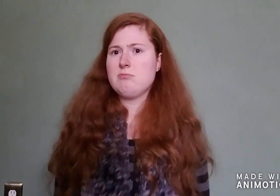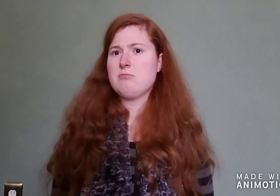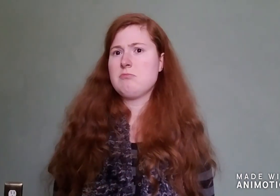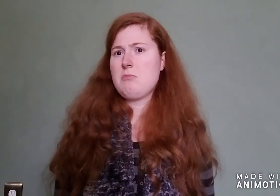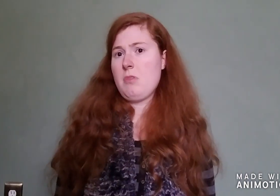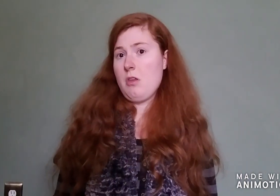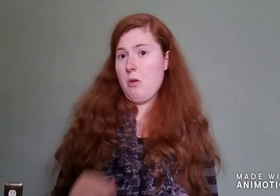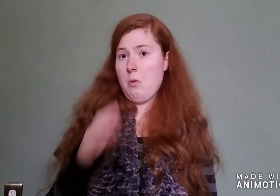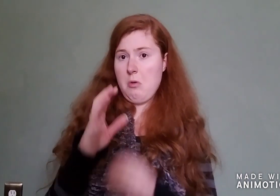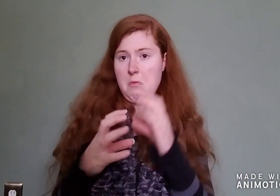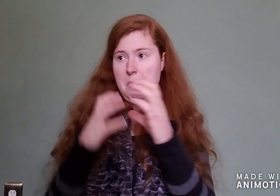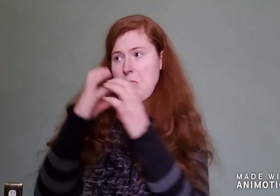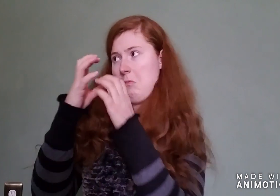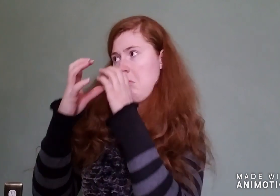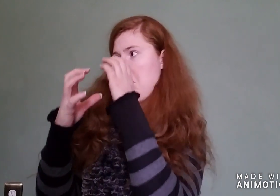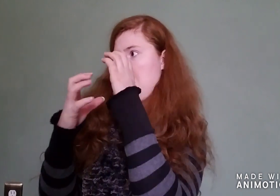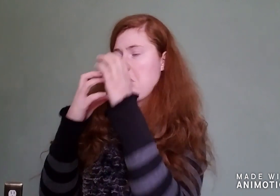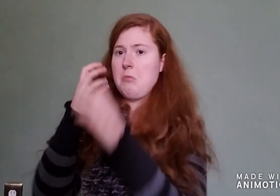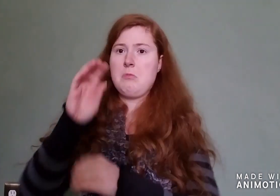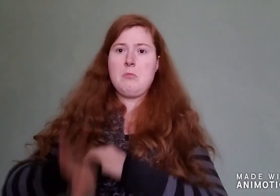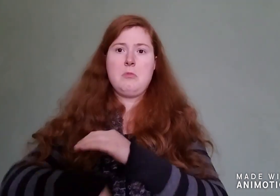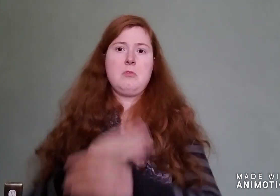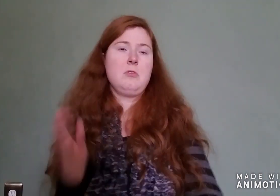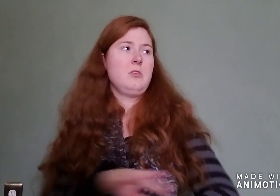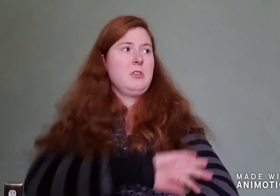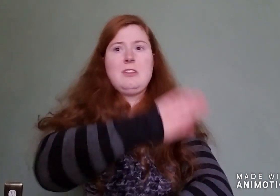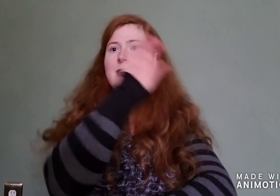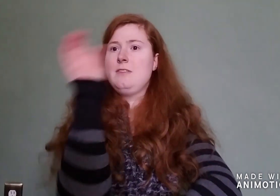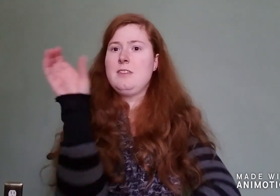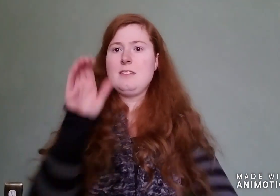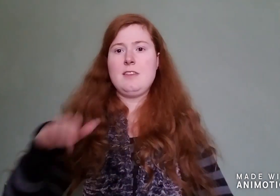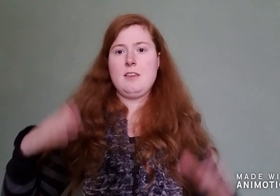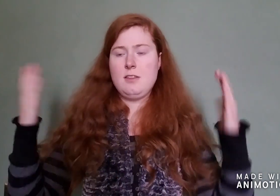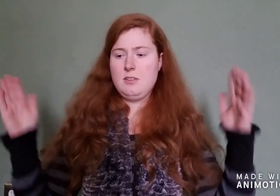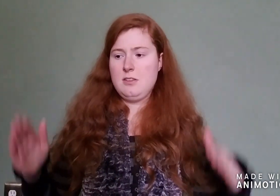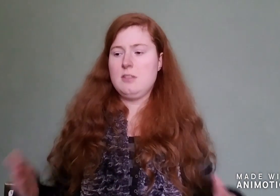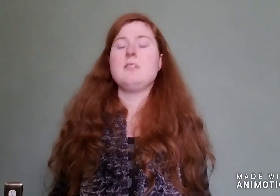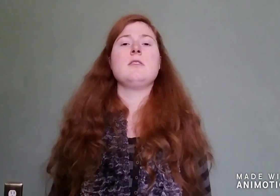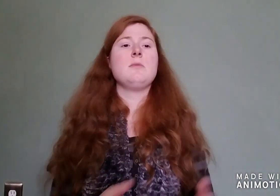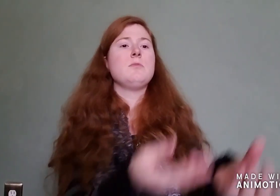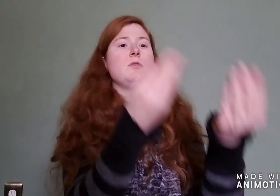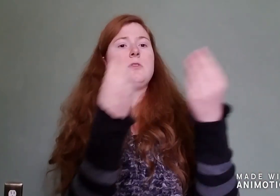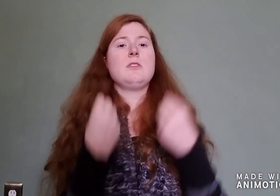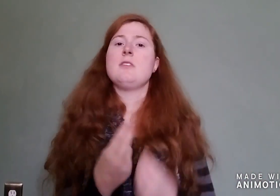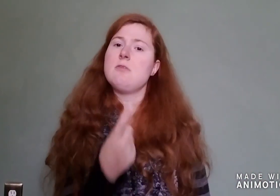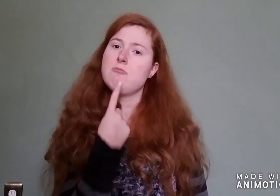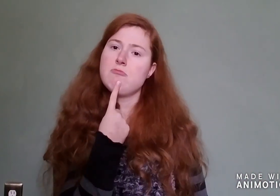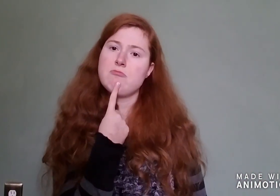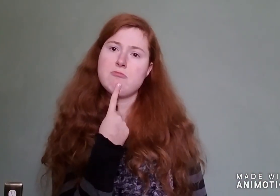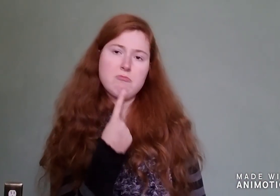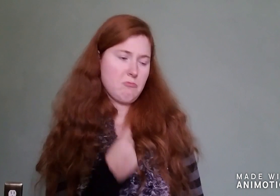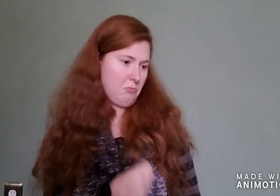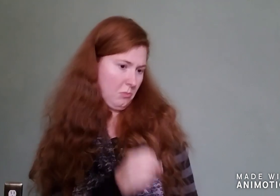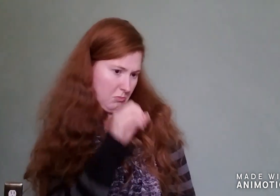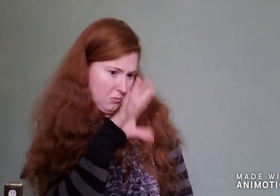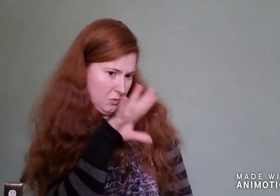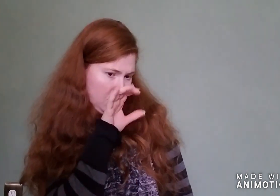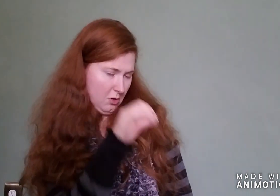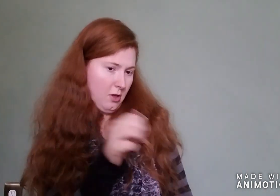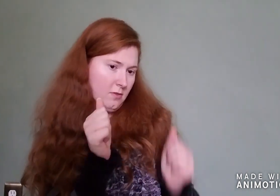one foggy Christmas Eve, Santa came to say, Rudolph with your